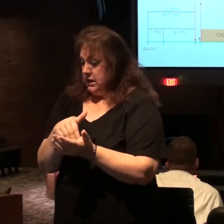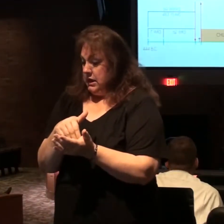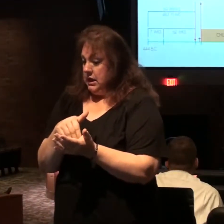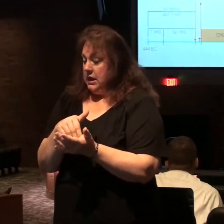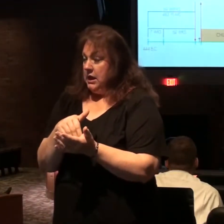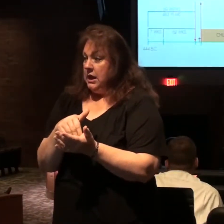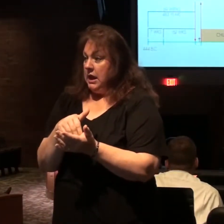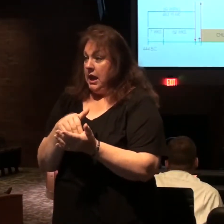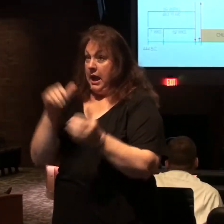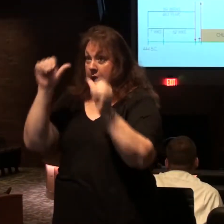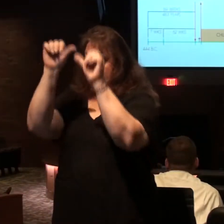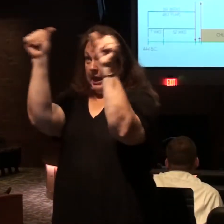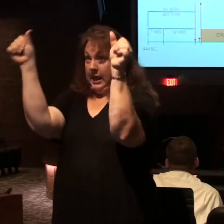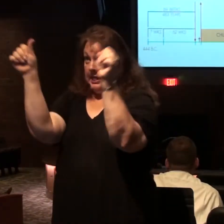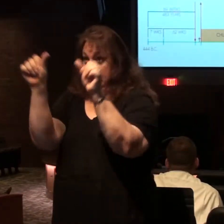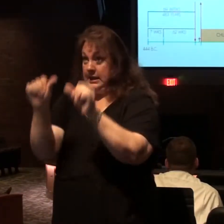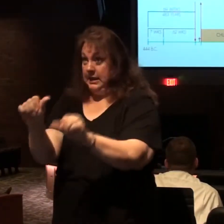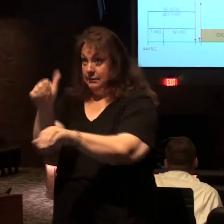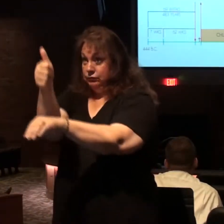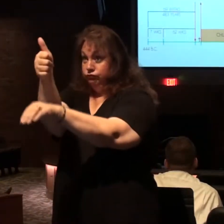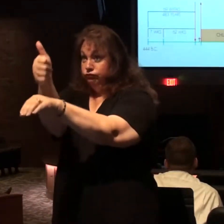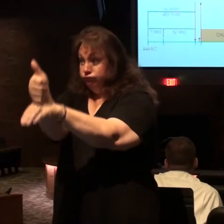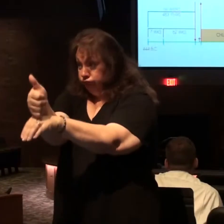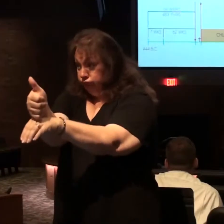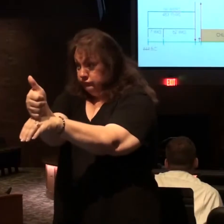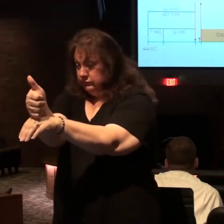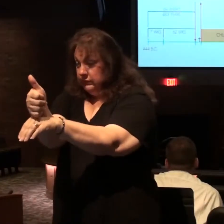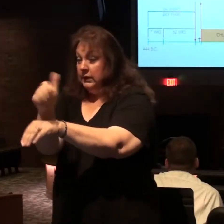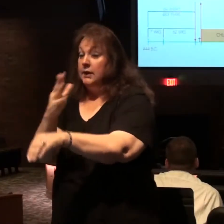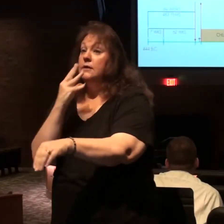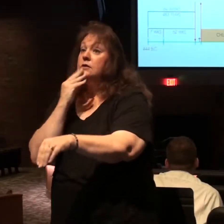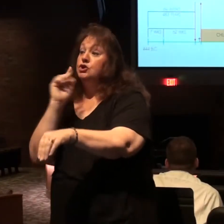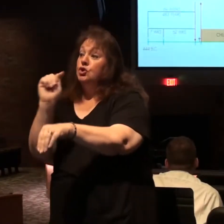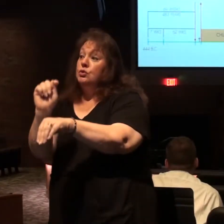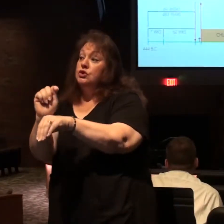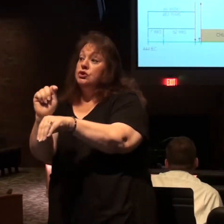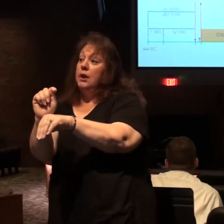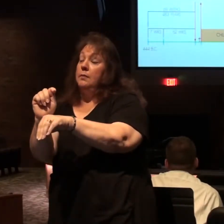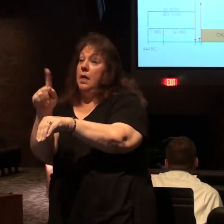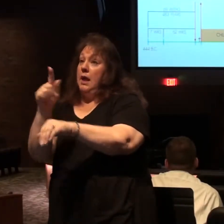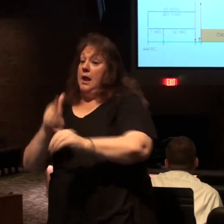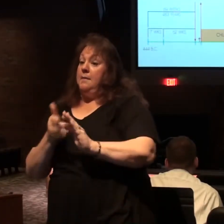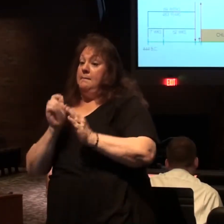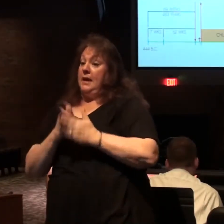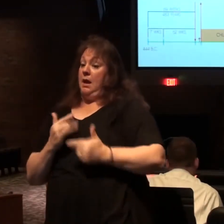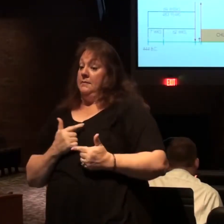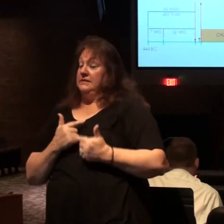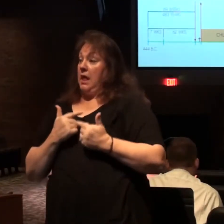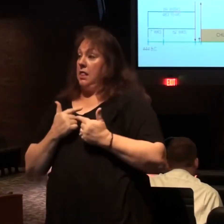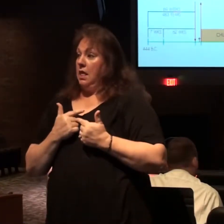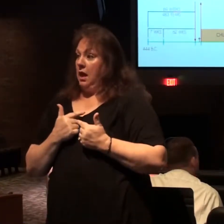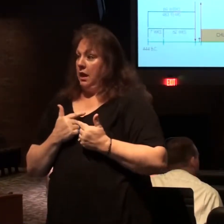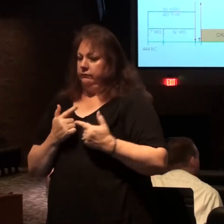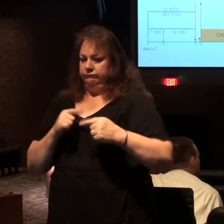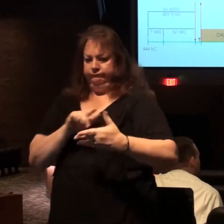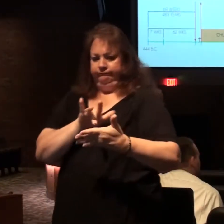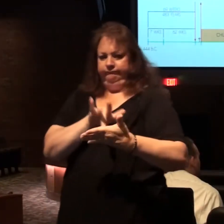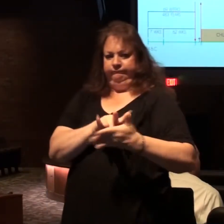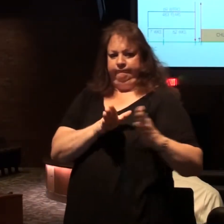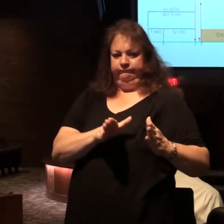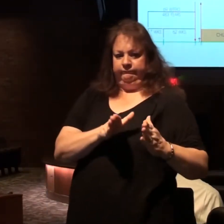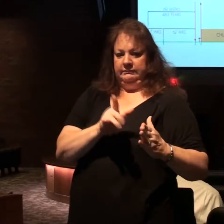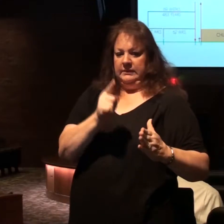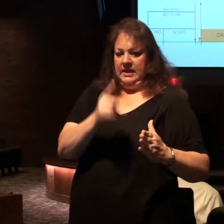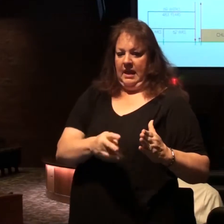of the image in the temple and it comes to life occur right in the middle of that seven year